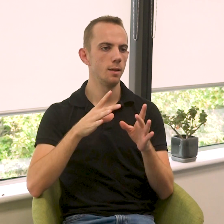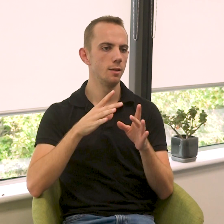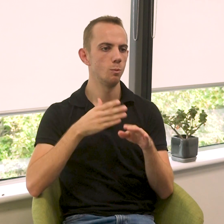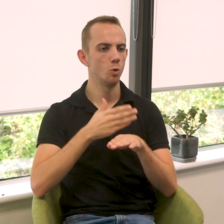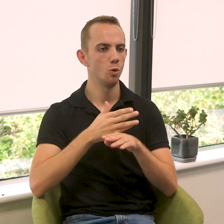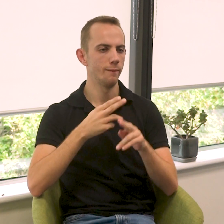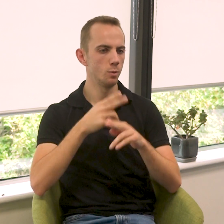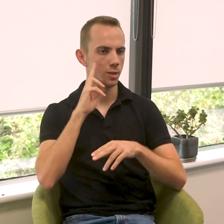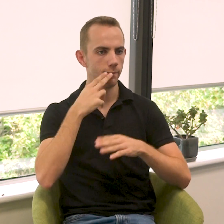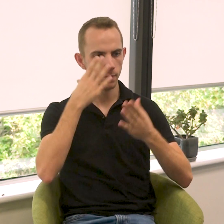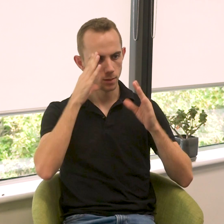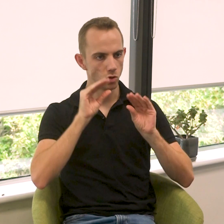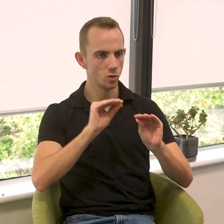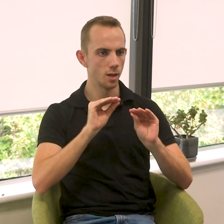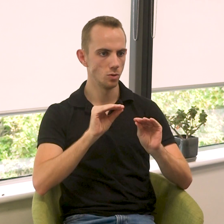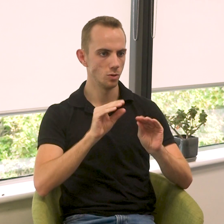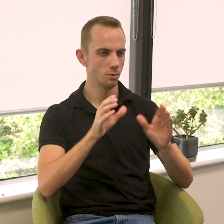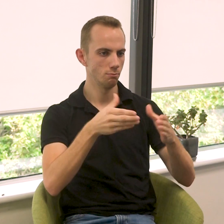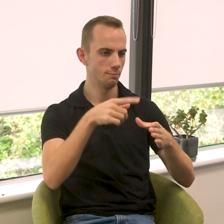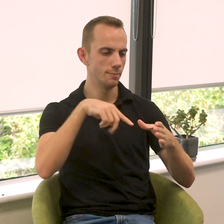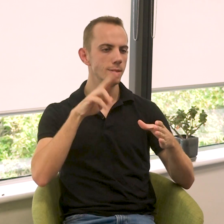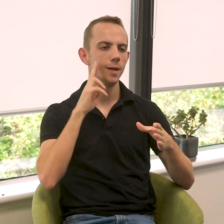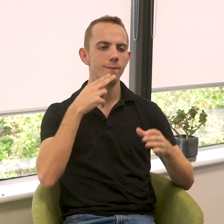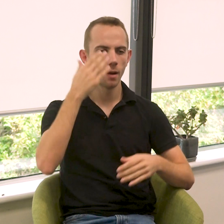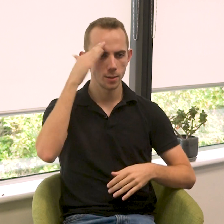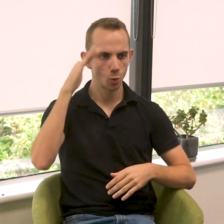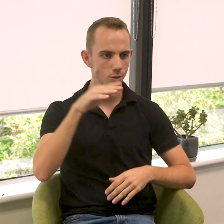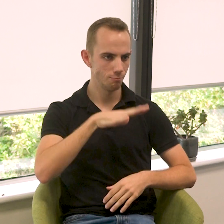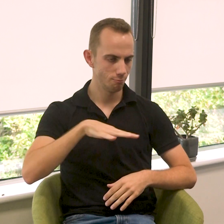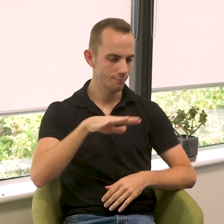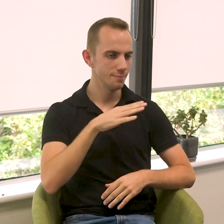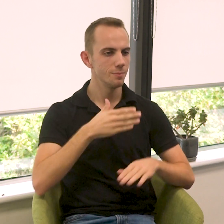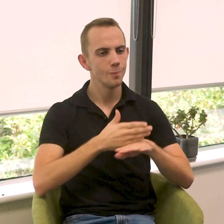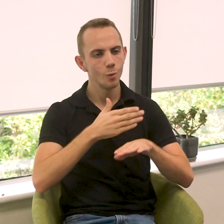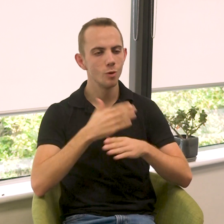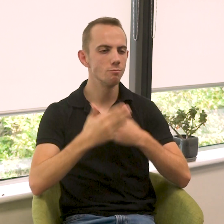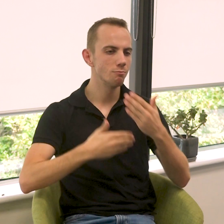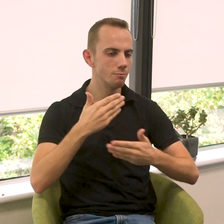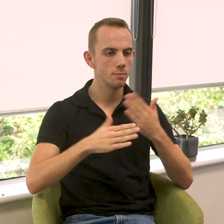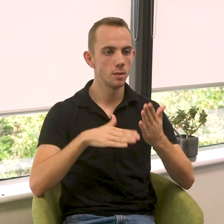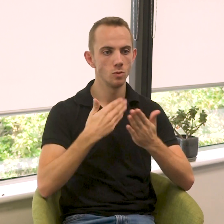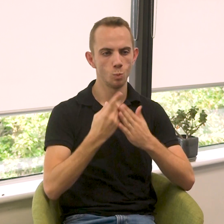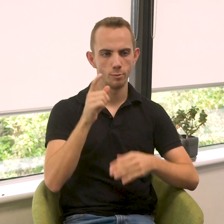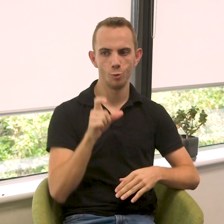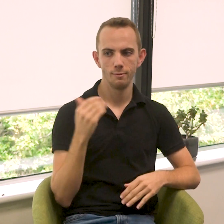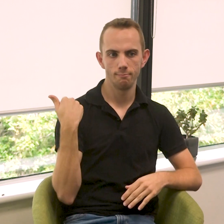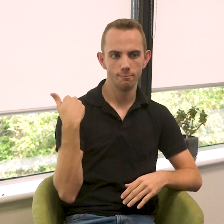working with deaf adults in deaf education, and a person approached me asking if I would be interested in